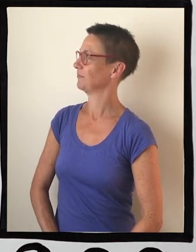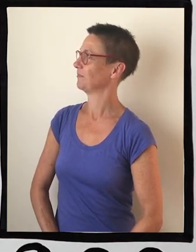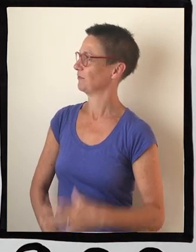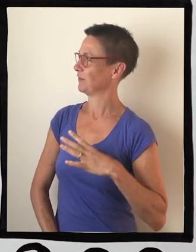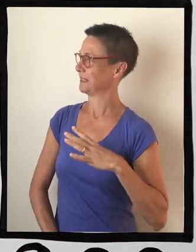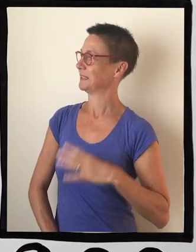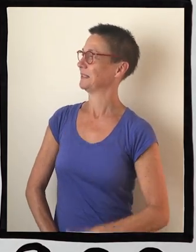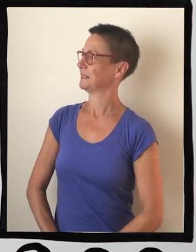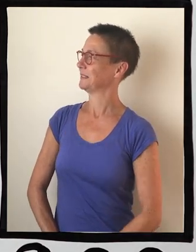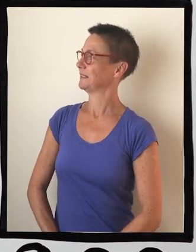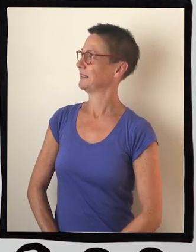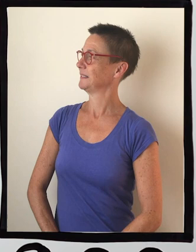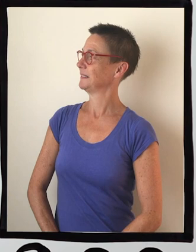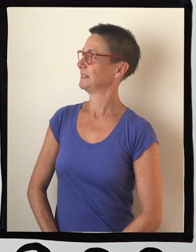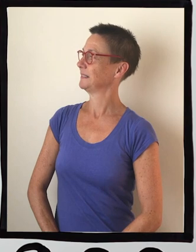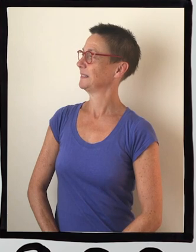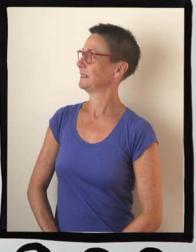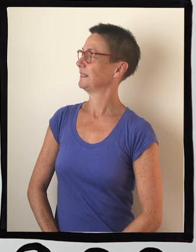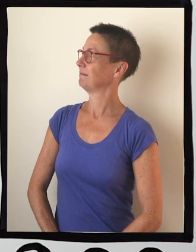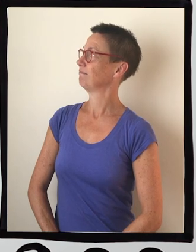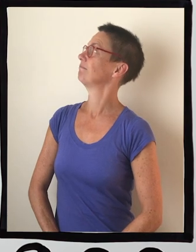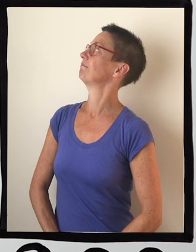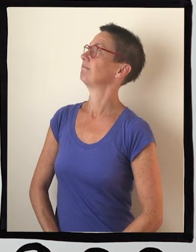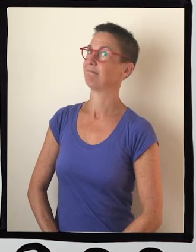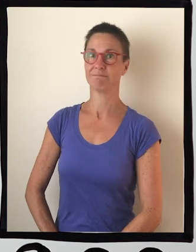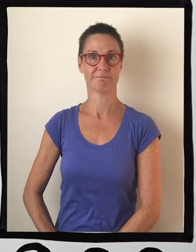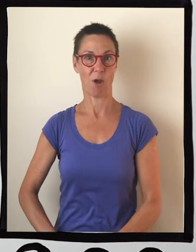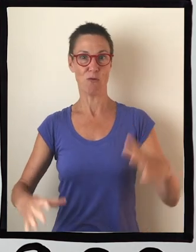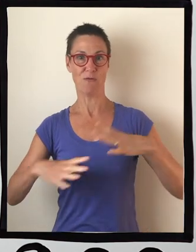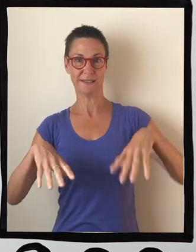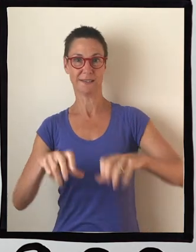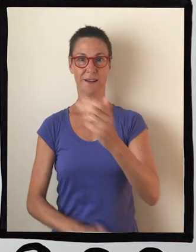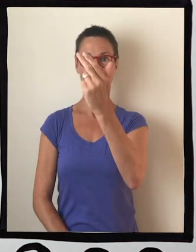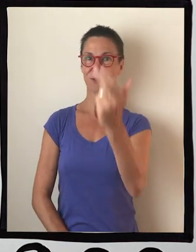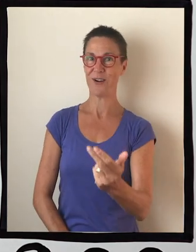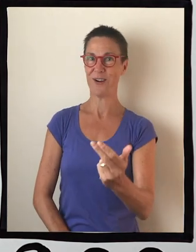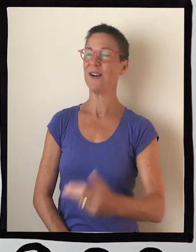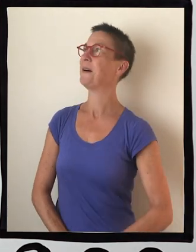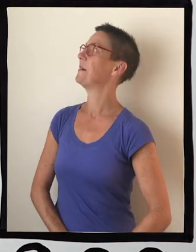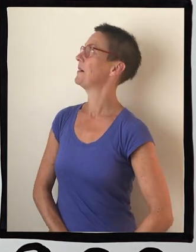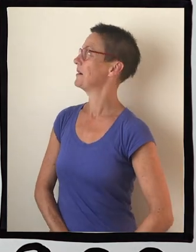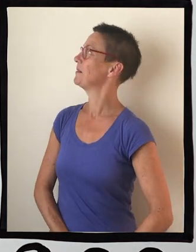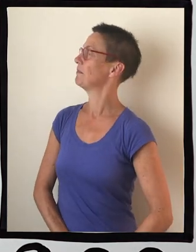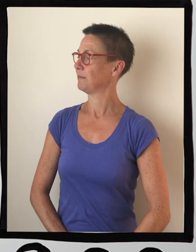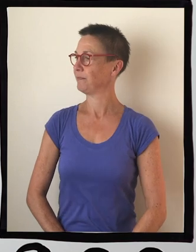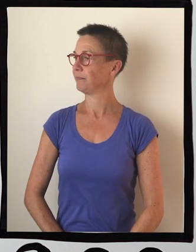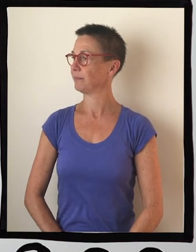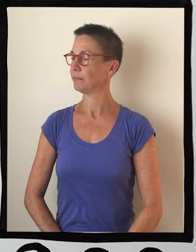And some paper. Oh, we're ready to start drawing. We are. So firstly, we need to draw a